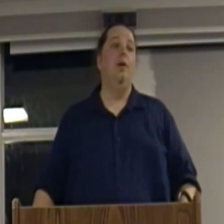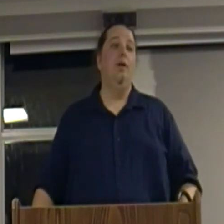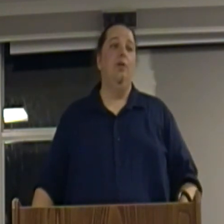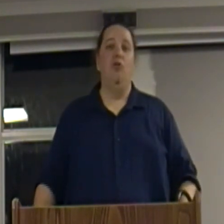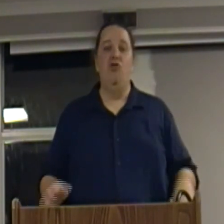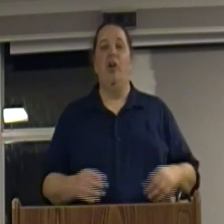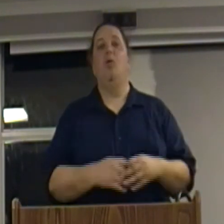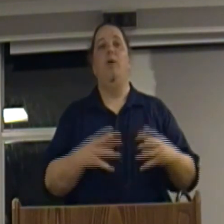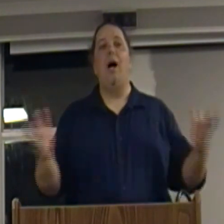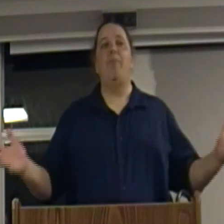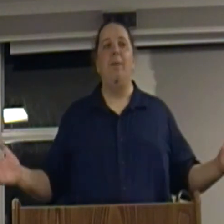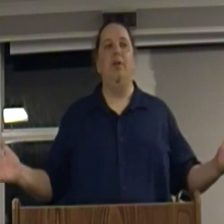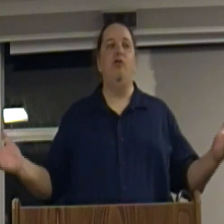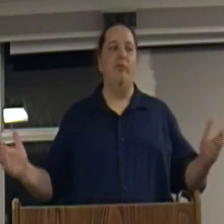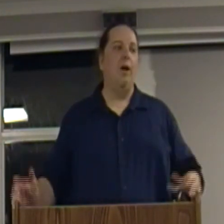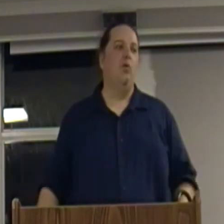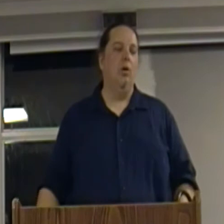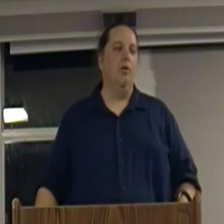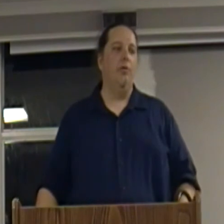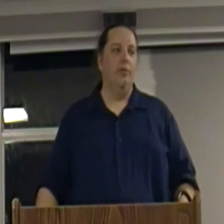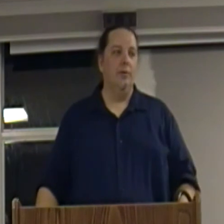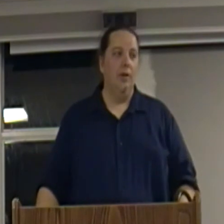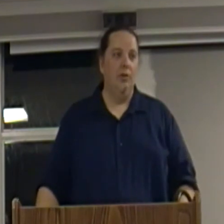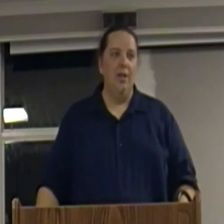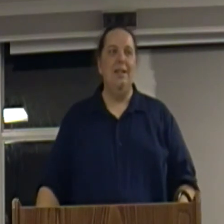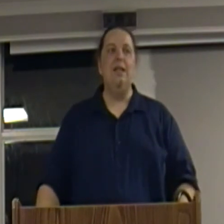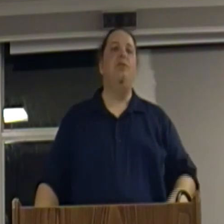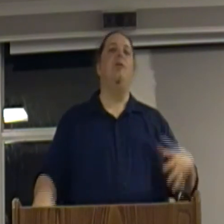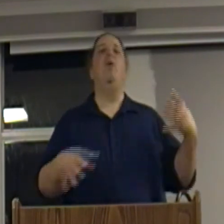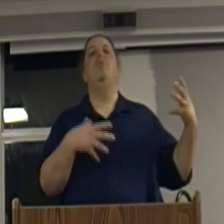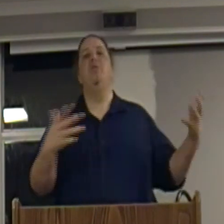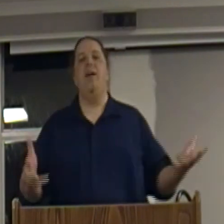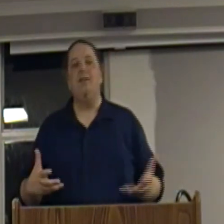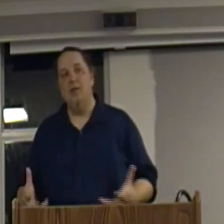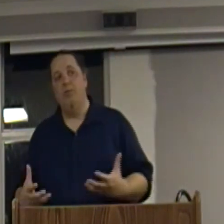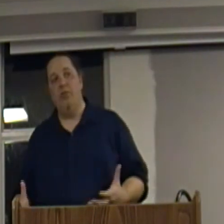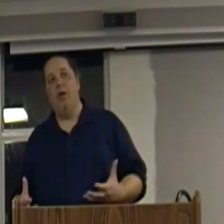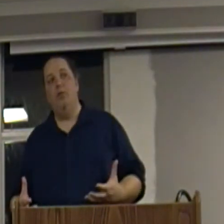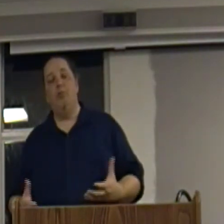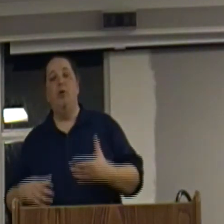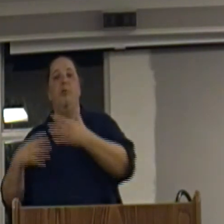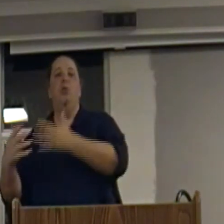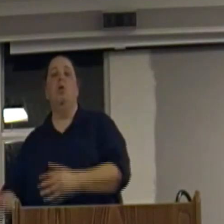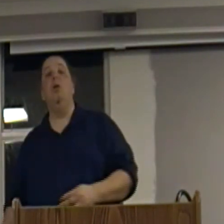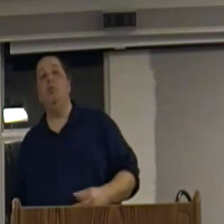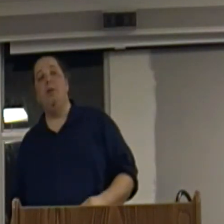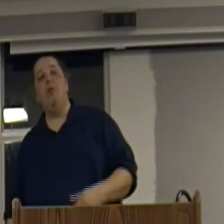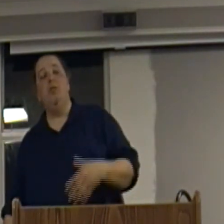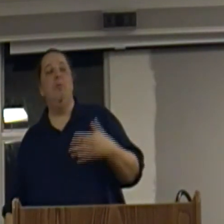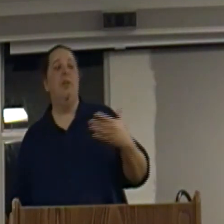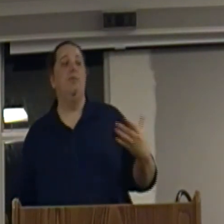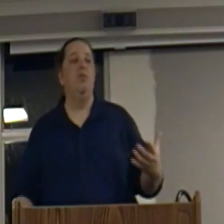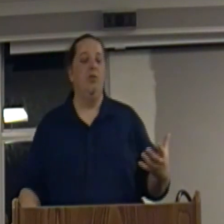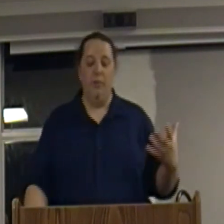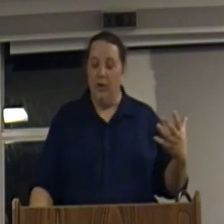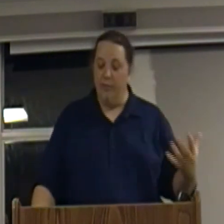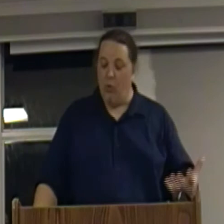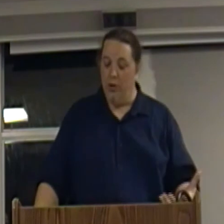is a general population of armed workers so they need some way of protecting themselves both from the workers and protect themselves from other foreign